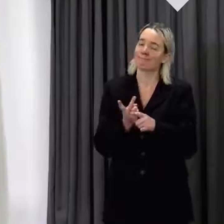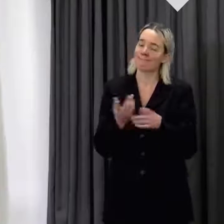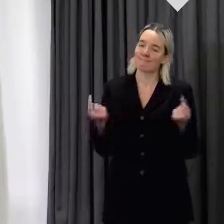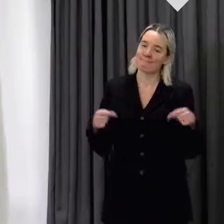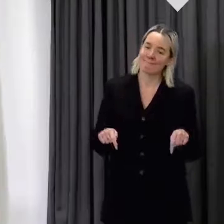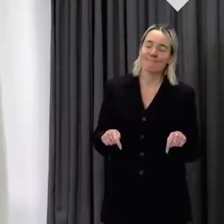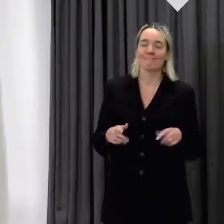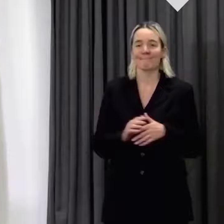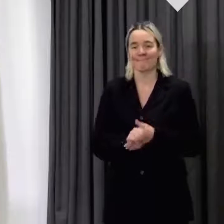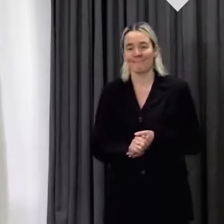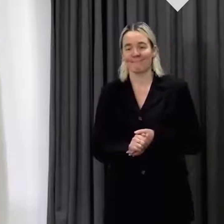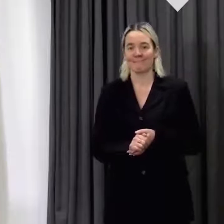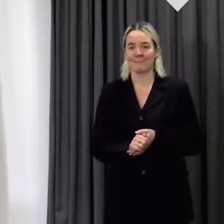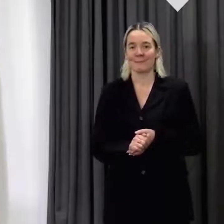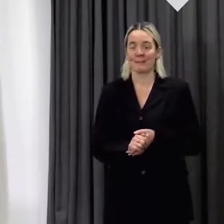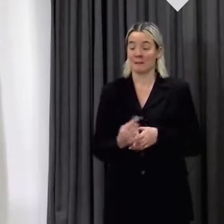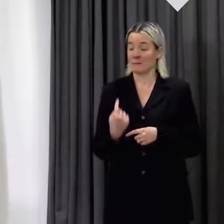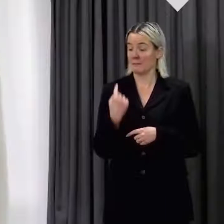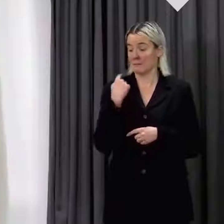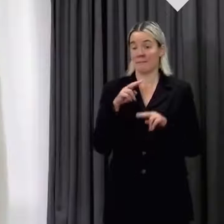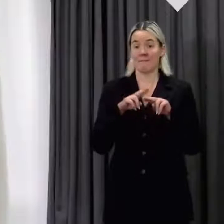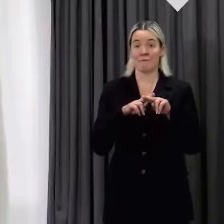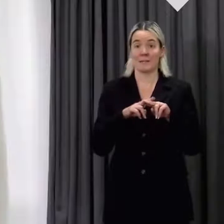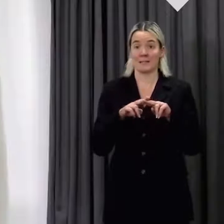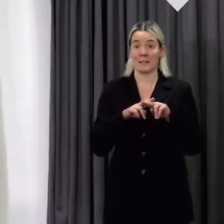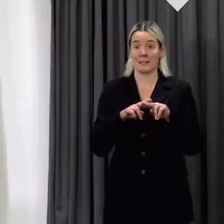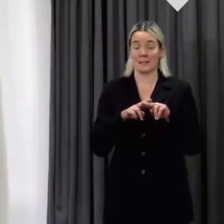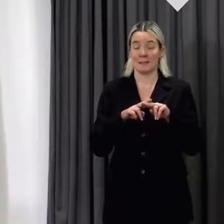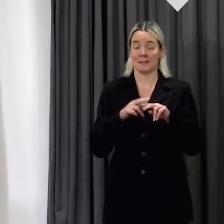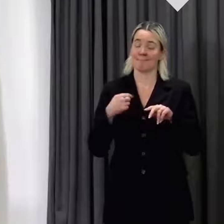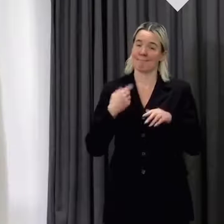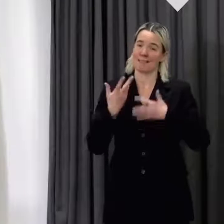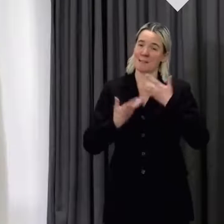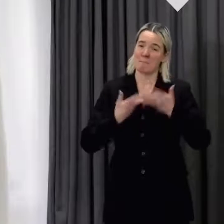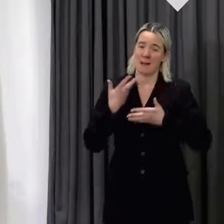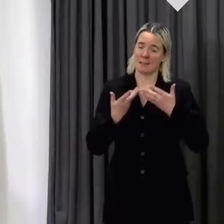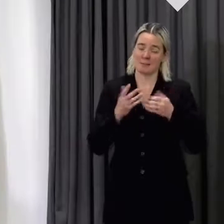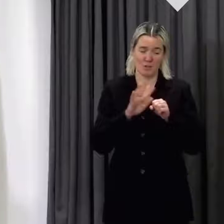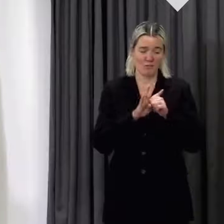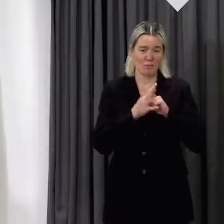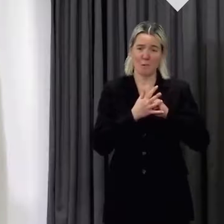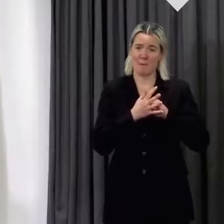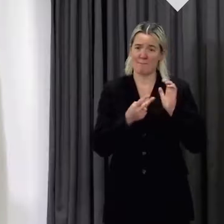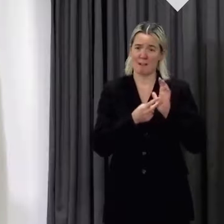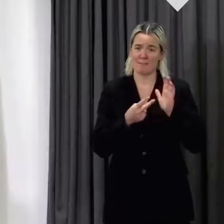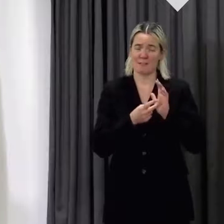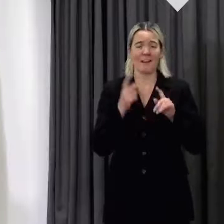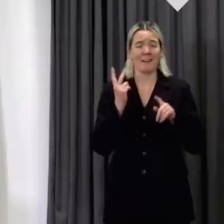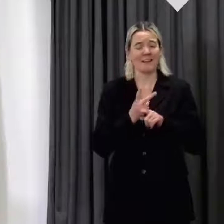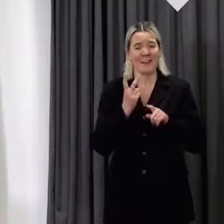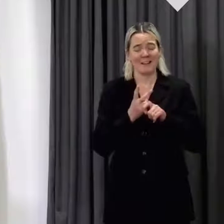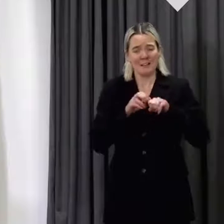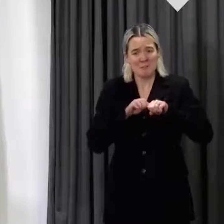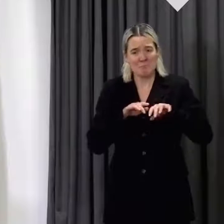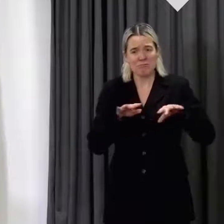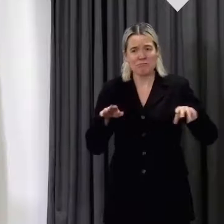Good afternoon. On Friday of last week, I explained that coronavirus was once again accelerating across